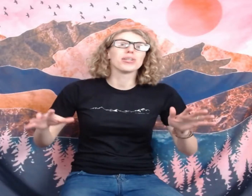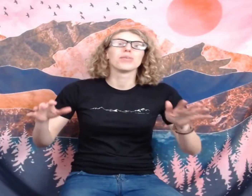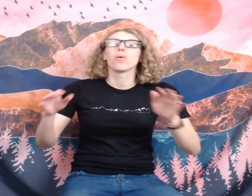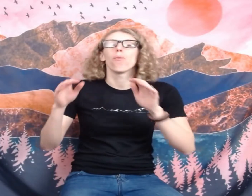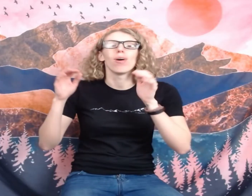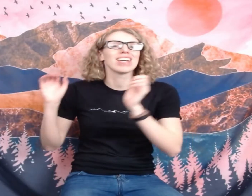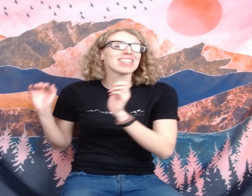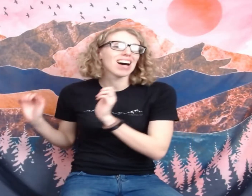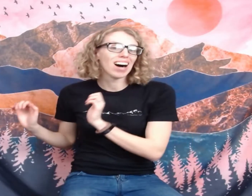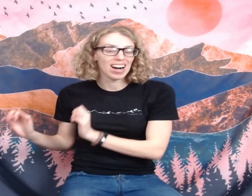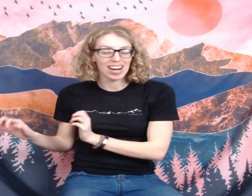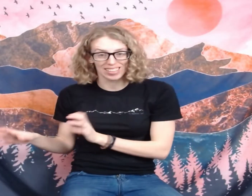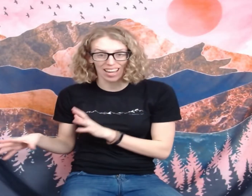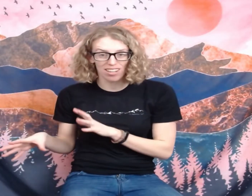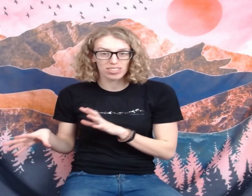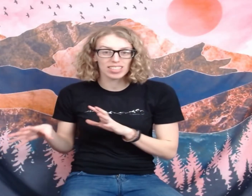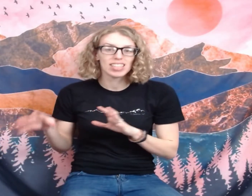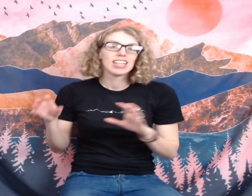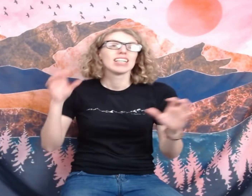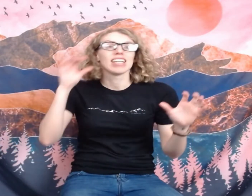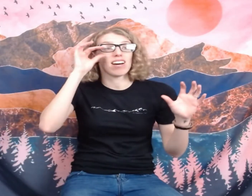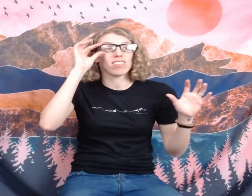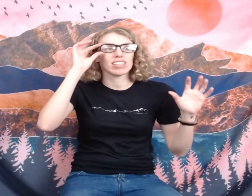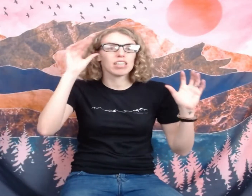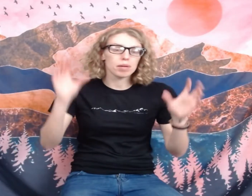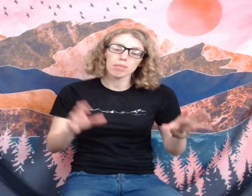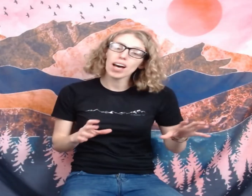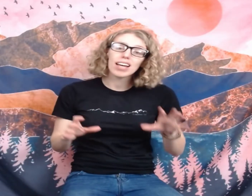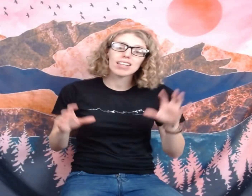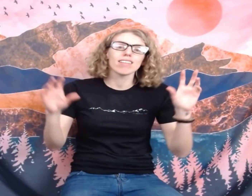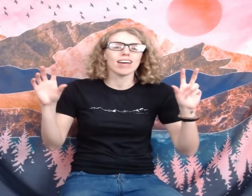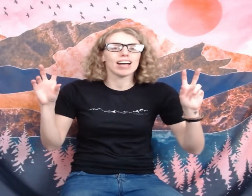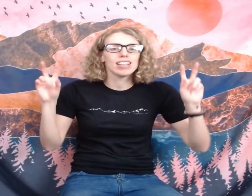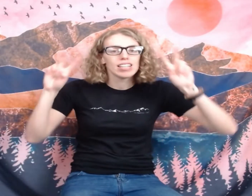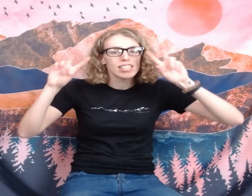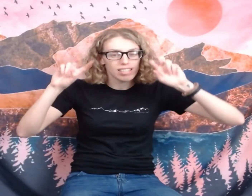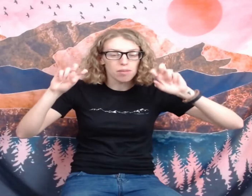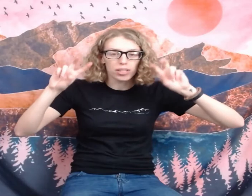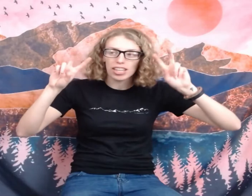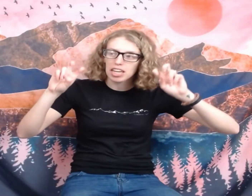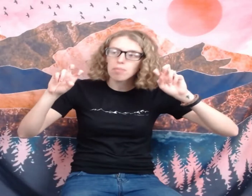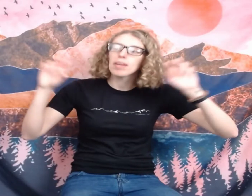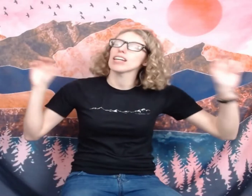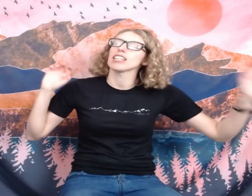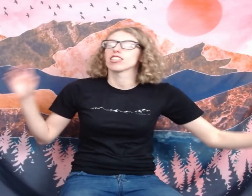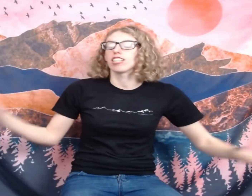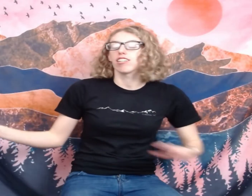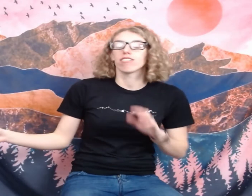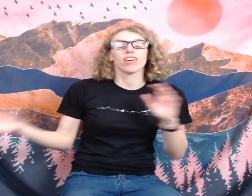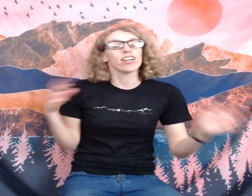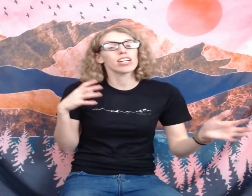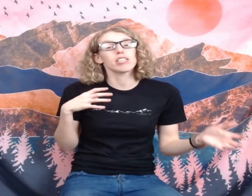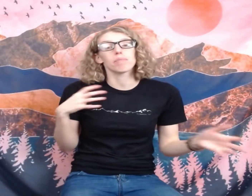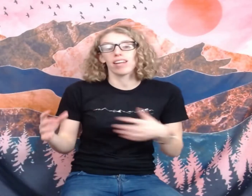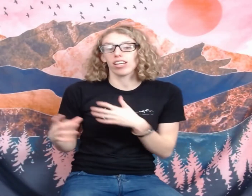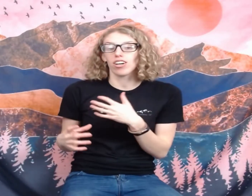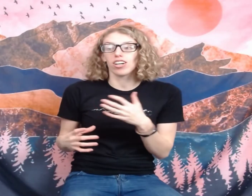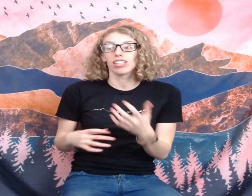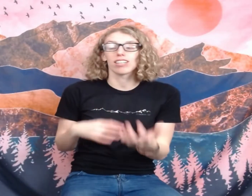when it's hot out. Now keep in mind that summer camping is going to vary depending on the